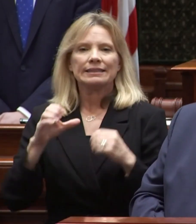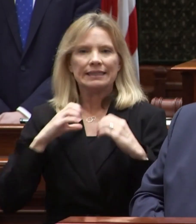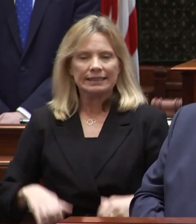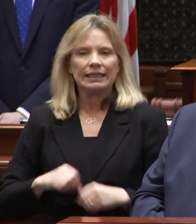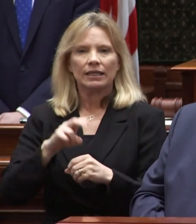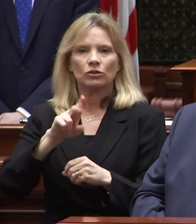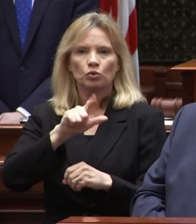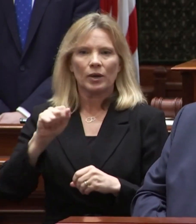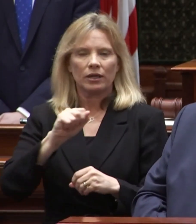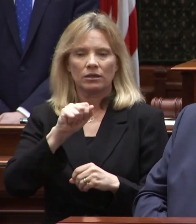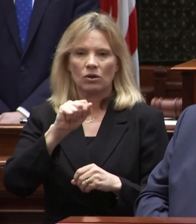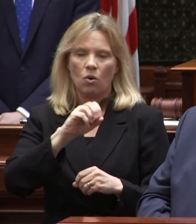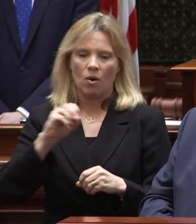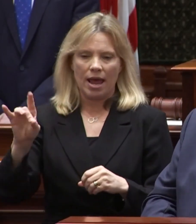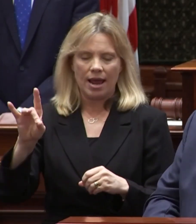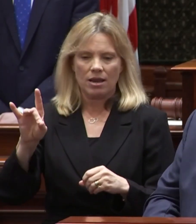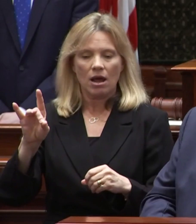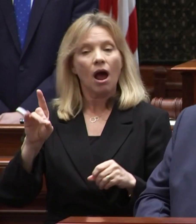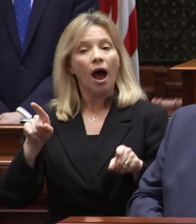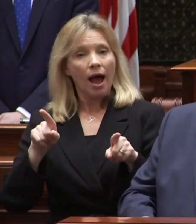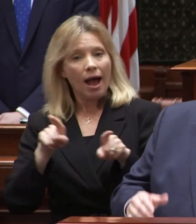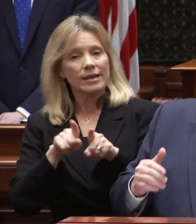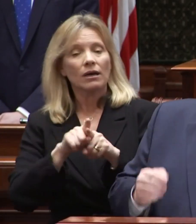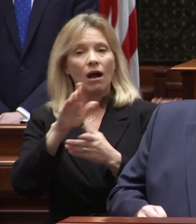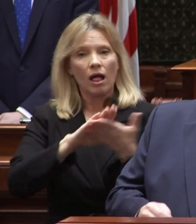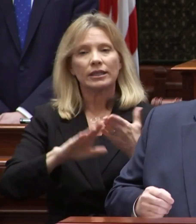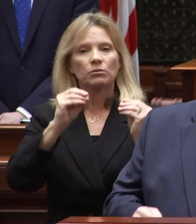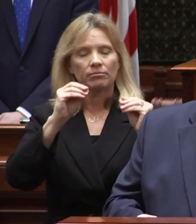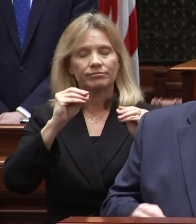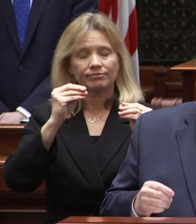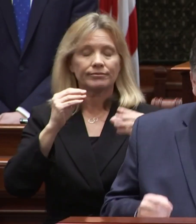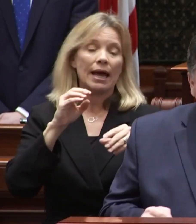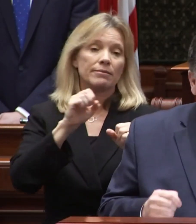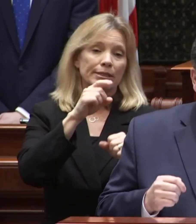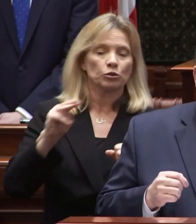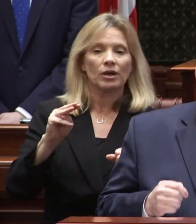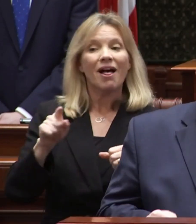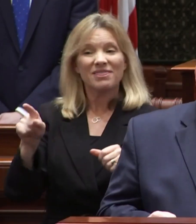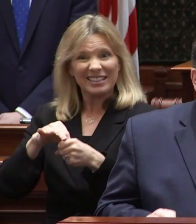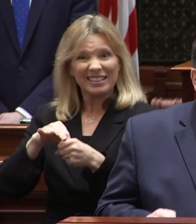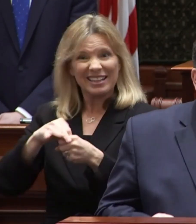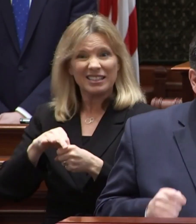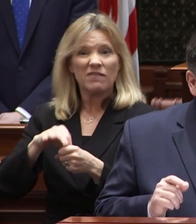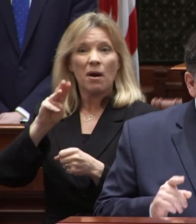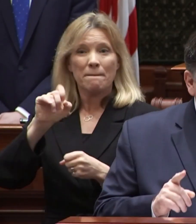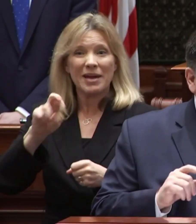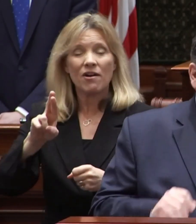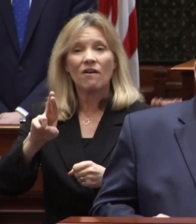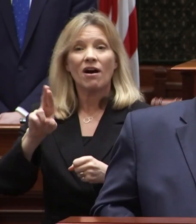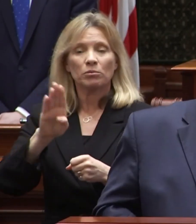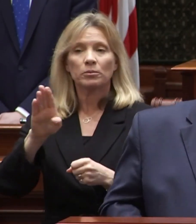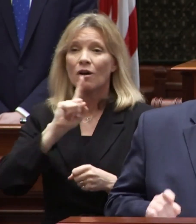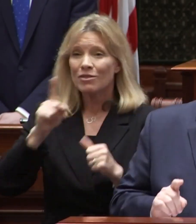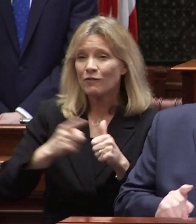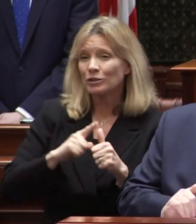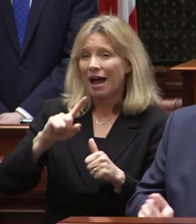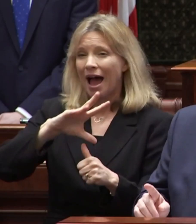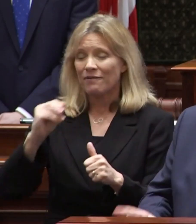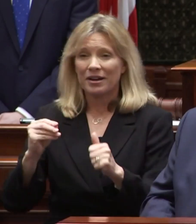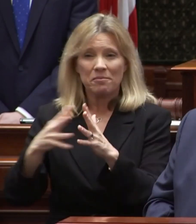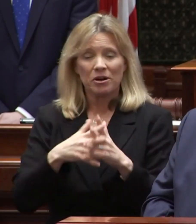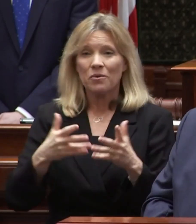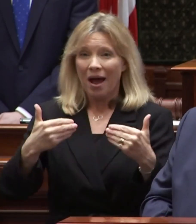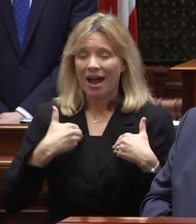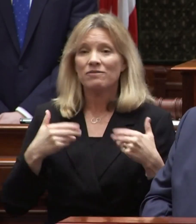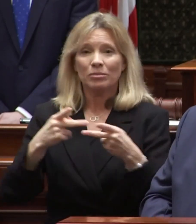and after a career as a college administrator mboka was elected mayor of bloomington the first african-american ever